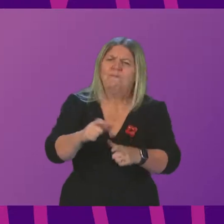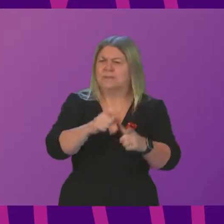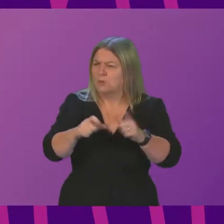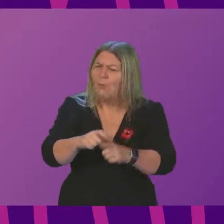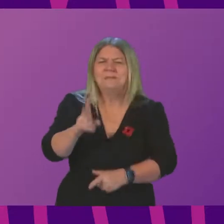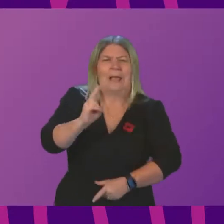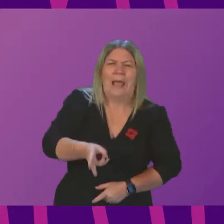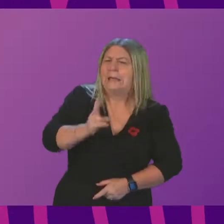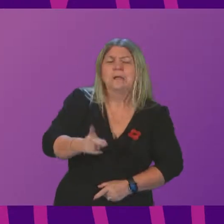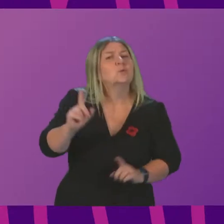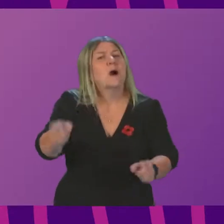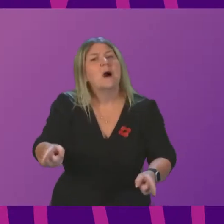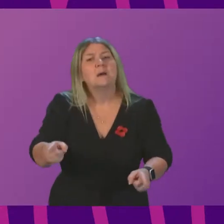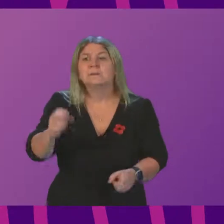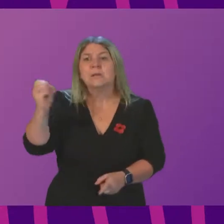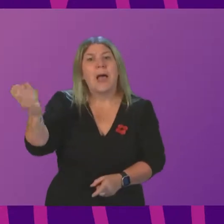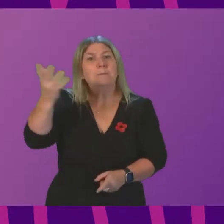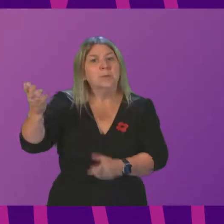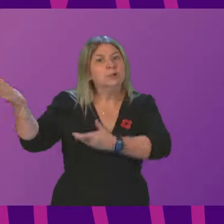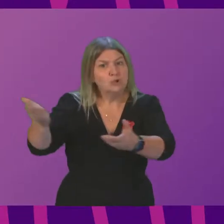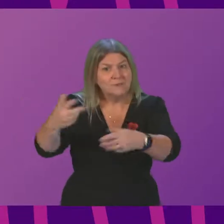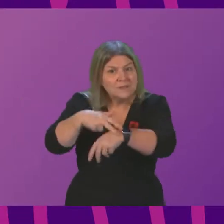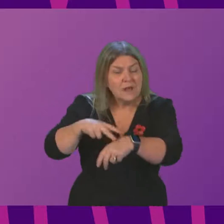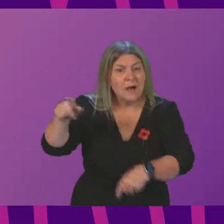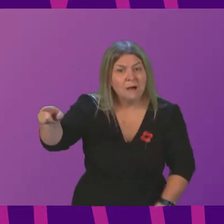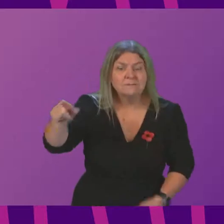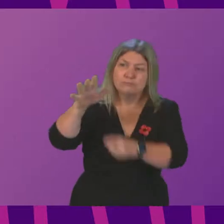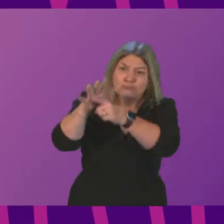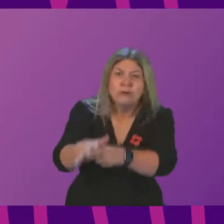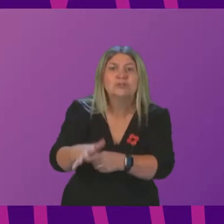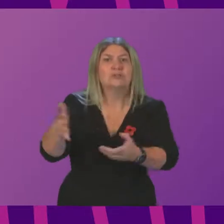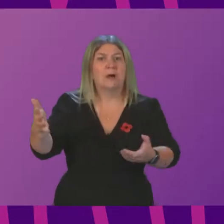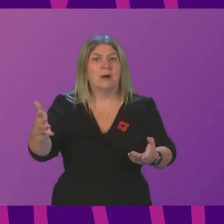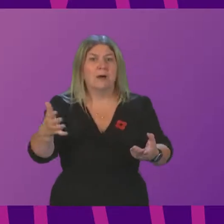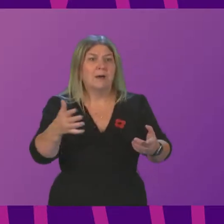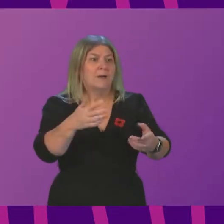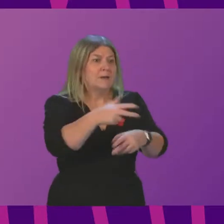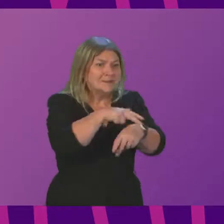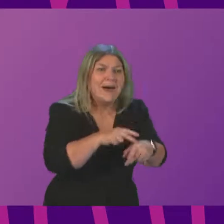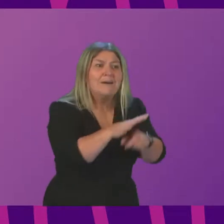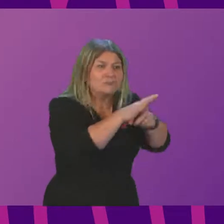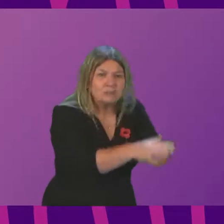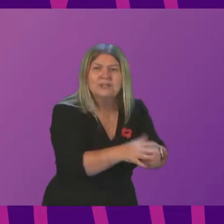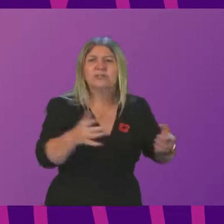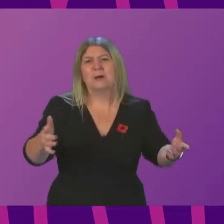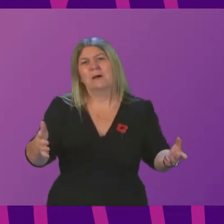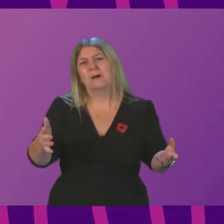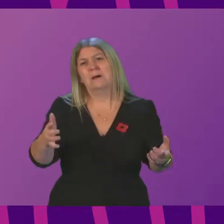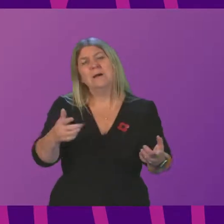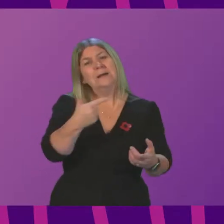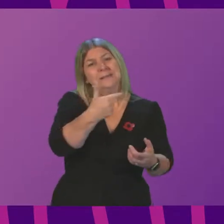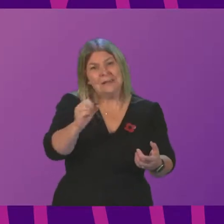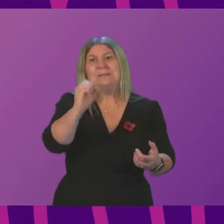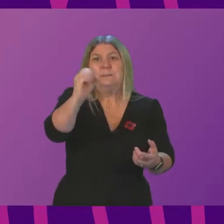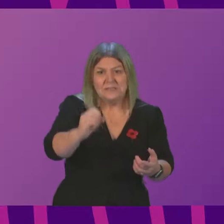the challenges faced by ambulance service staff and the pressures they are under and the risks that that means for patients. More than 70% of the staff